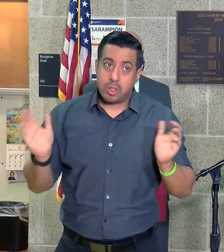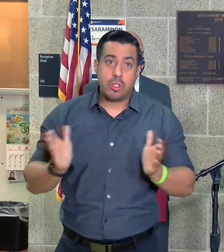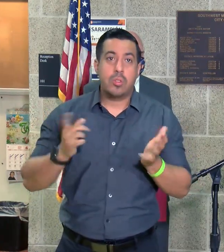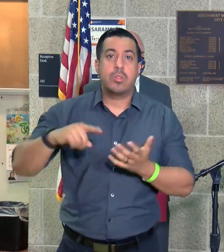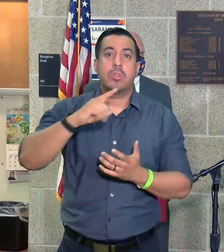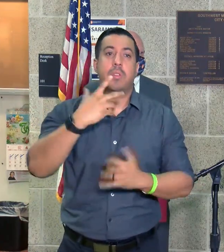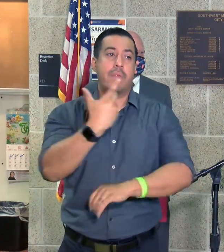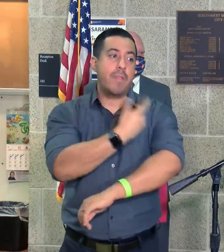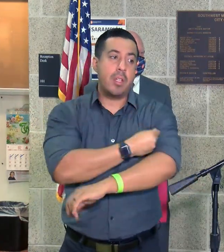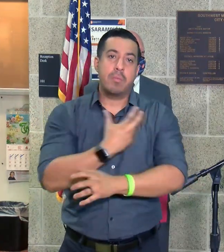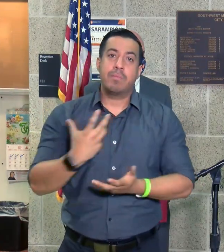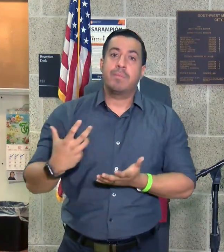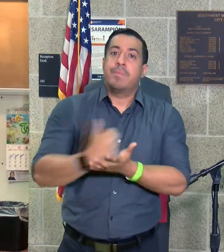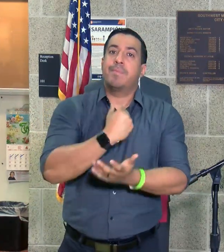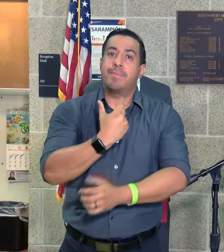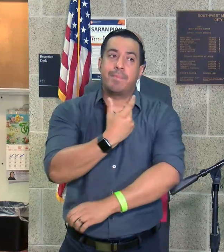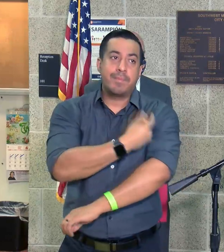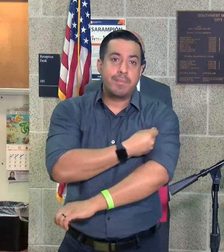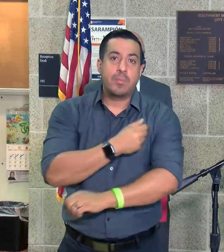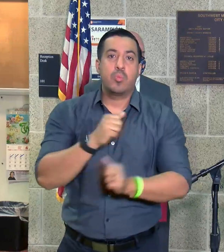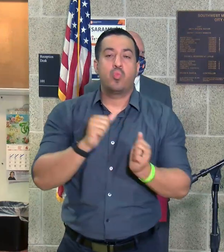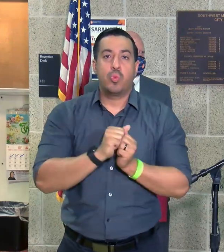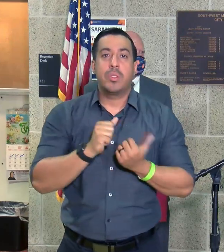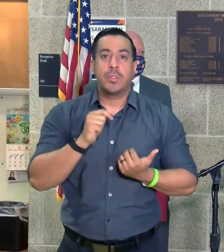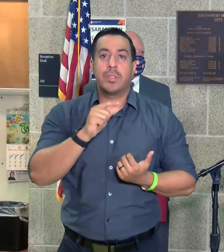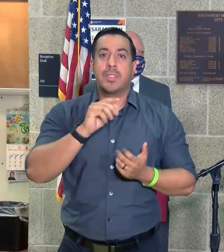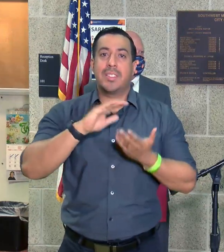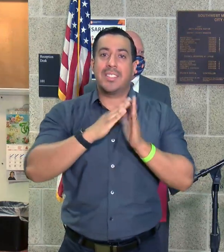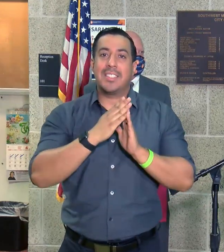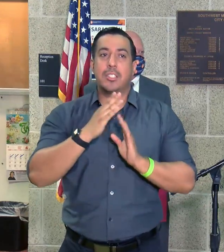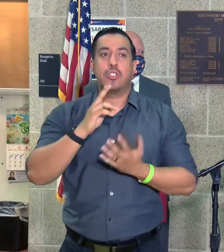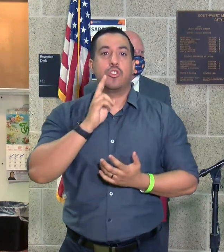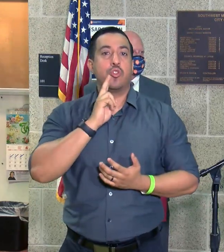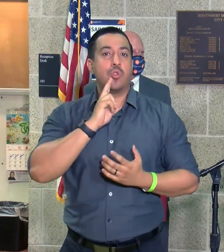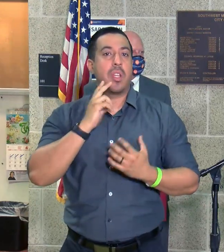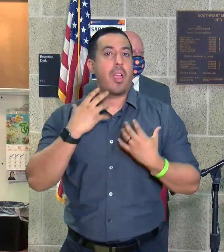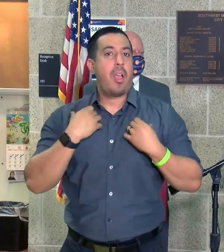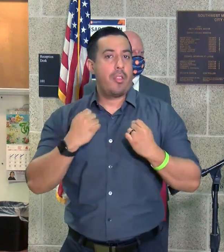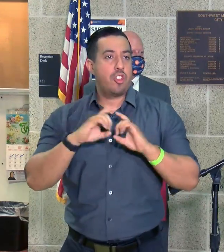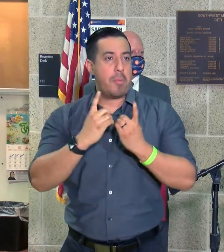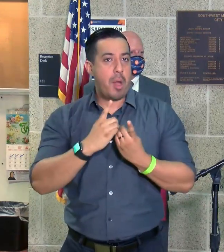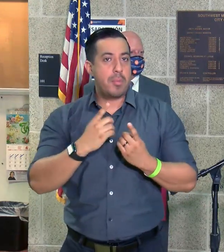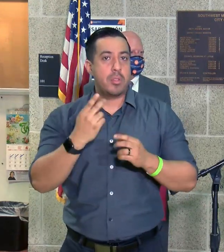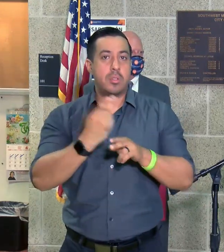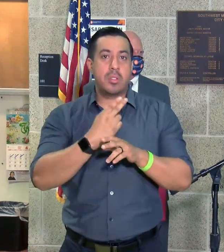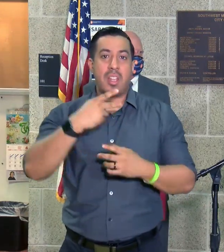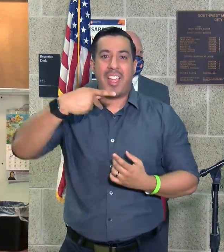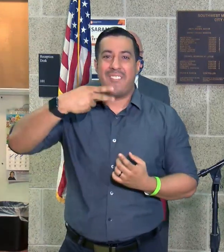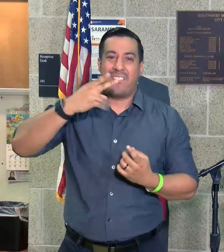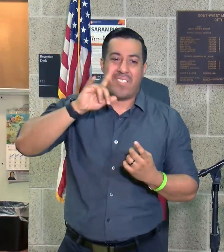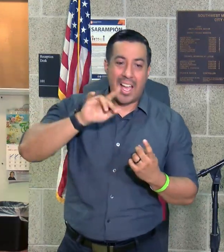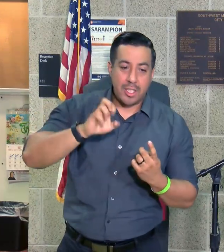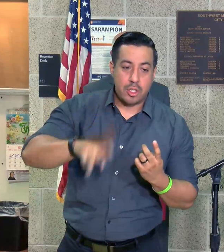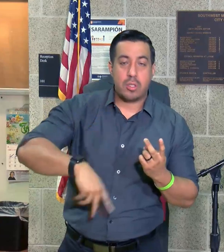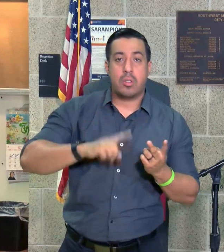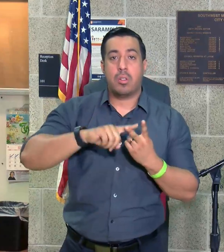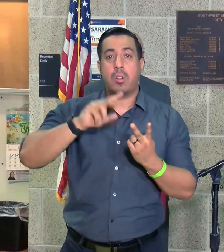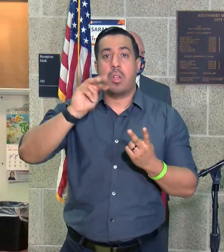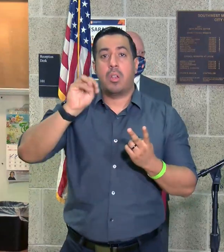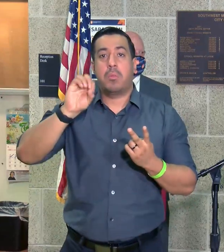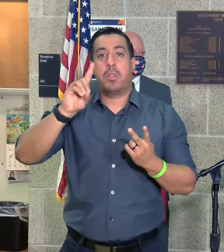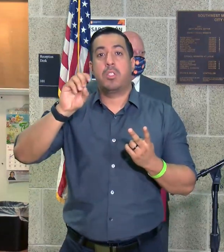get vaccinated, take advantage with the city of Houston Health Department primarily uses Pfizer or Moderna. Yeah. Okay.